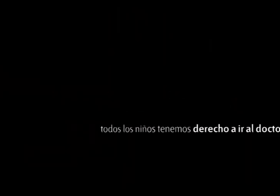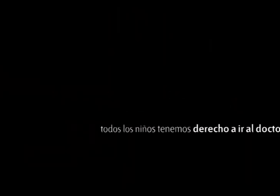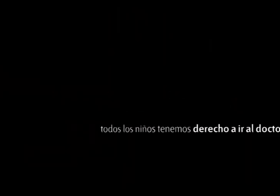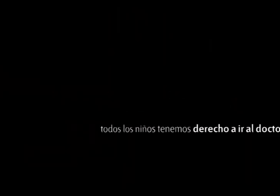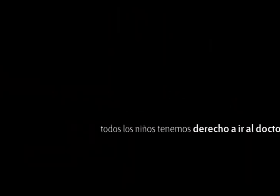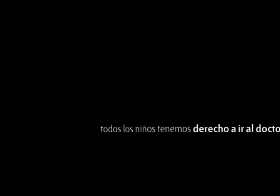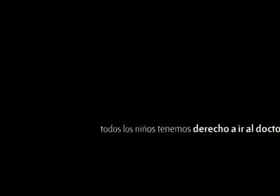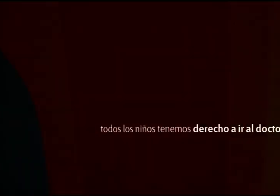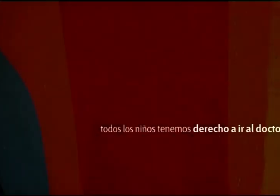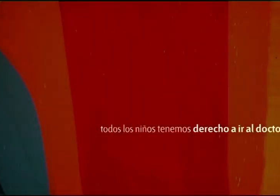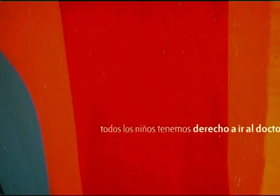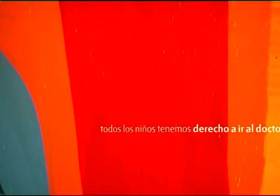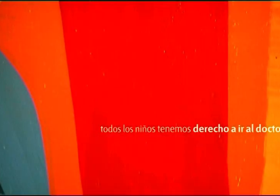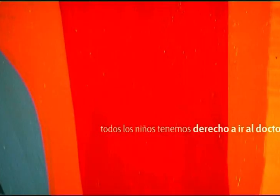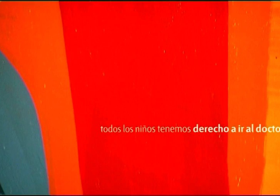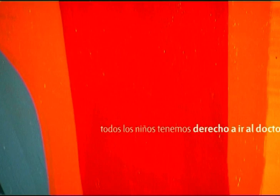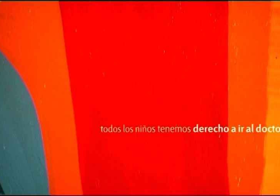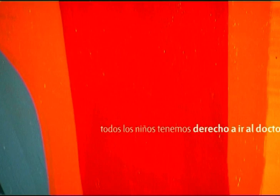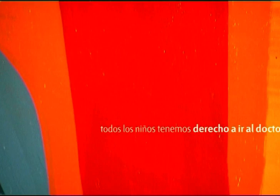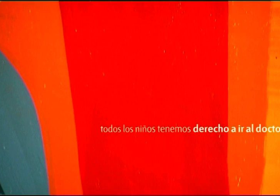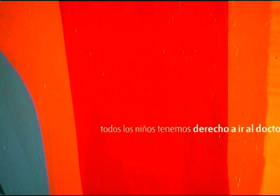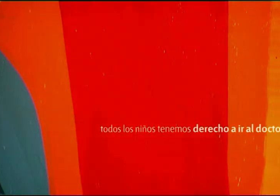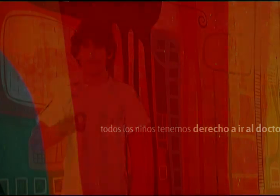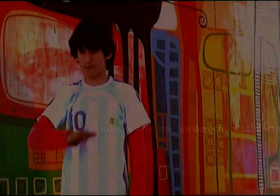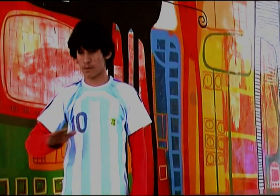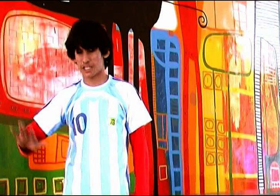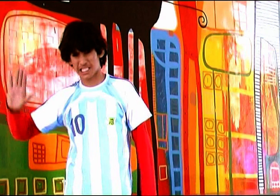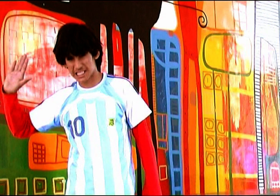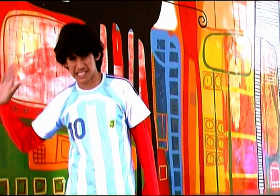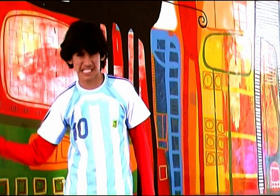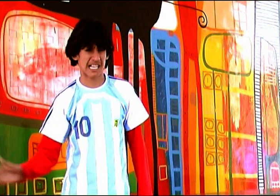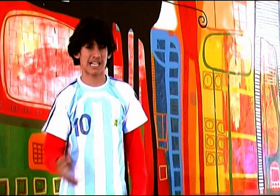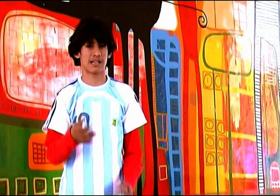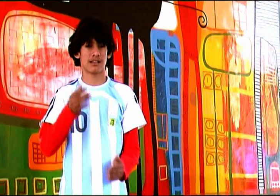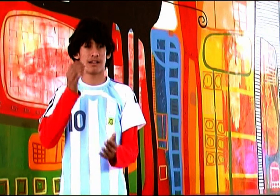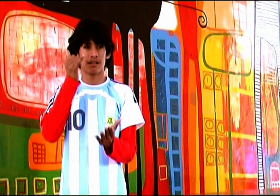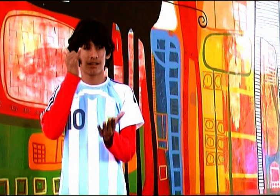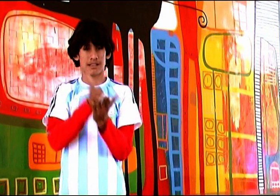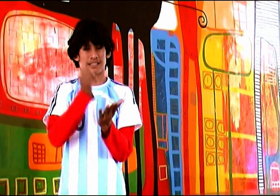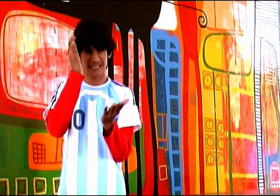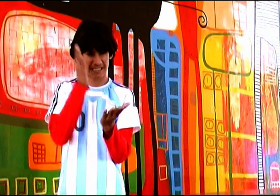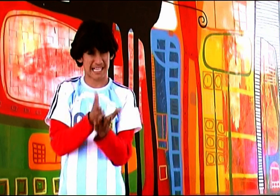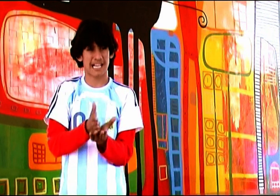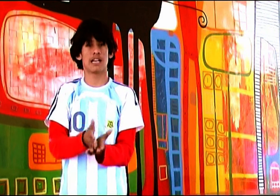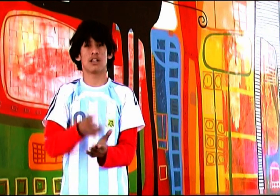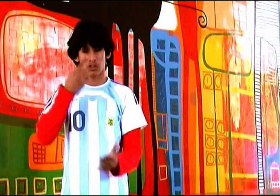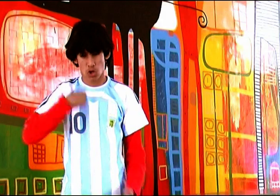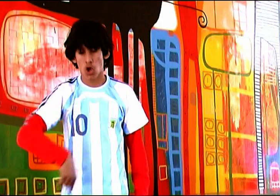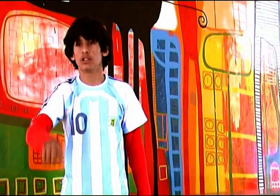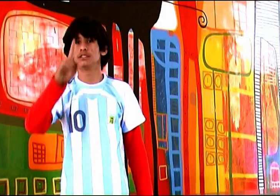Miles and miles of English garden, stretching past